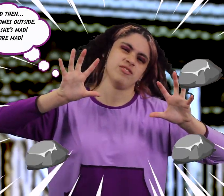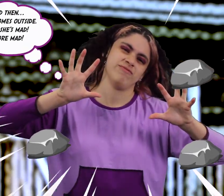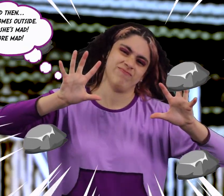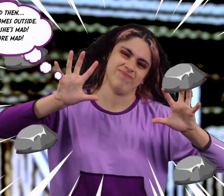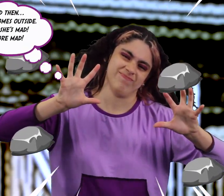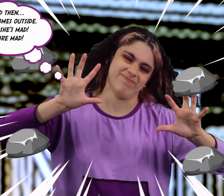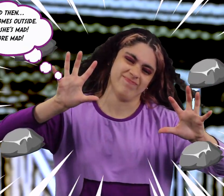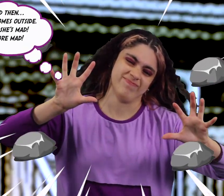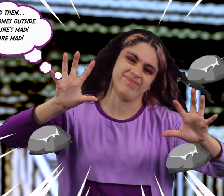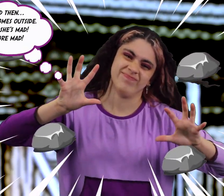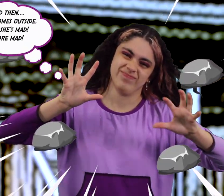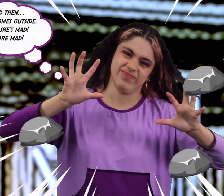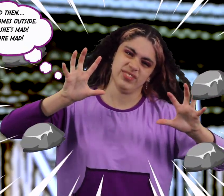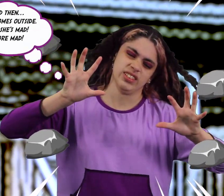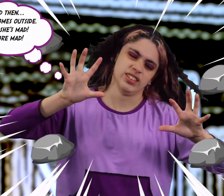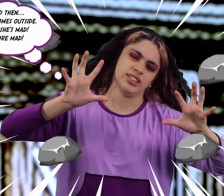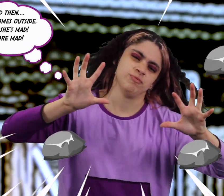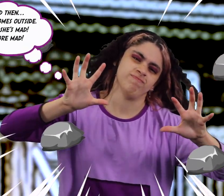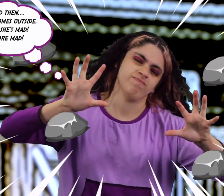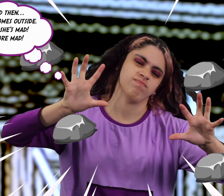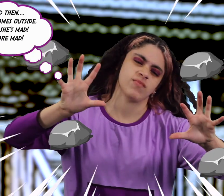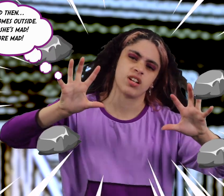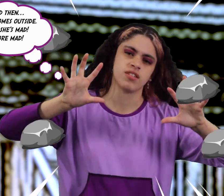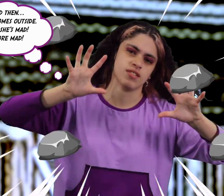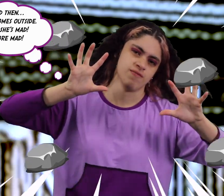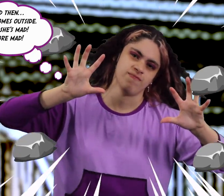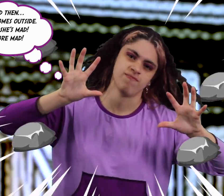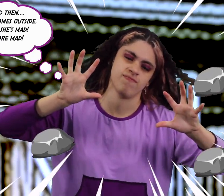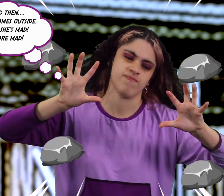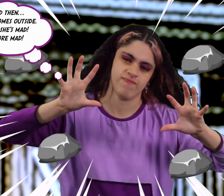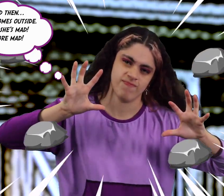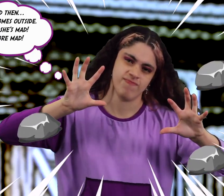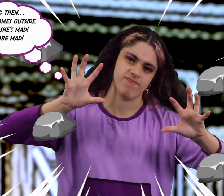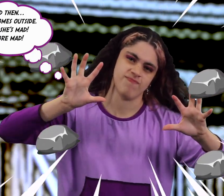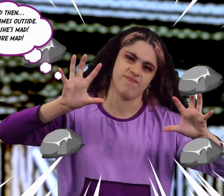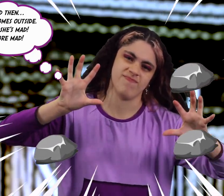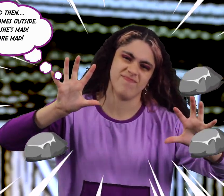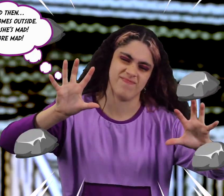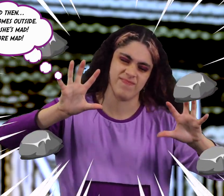then mom comes outside and she's mad more mad